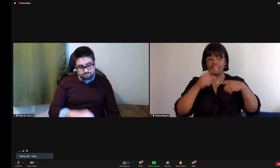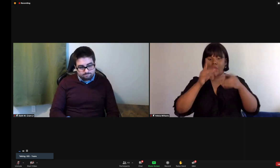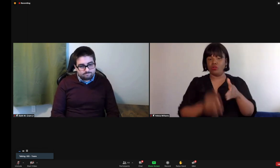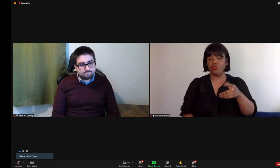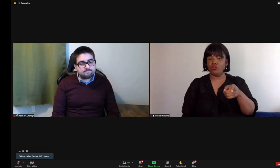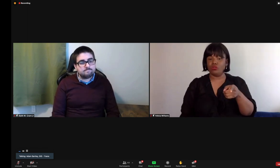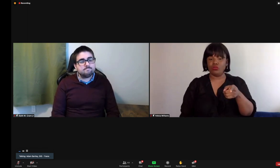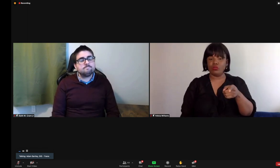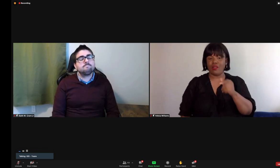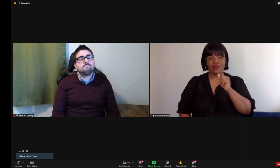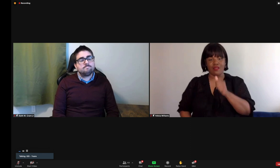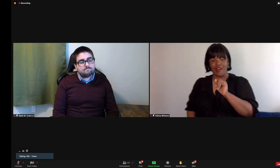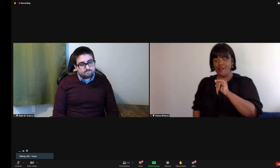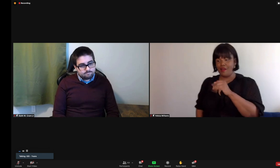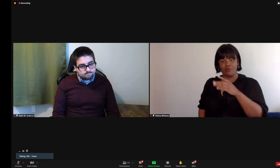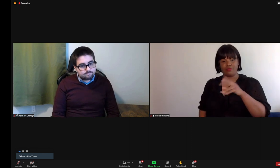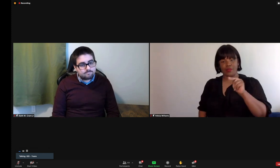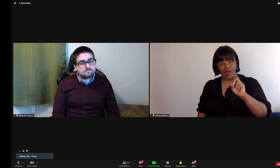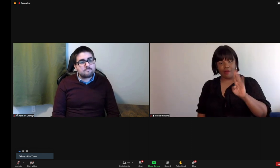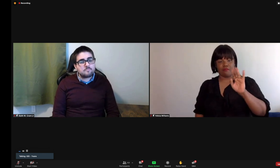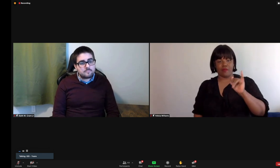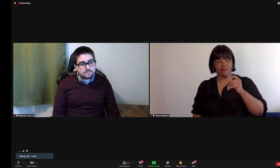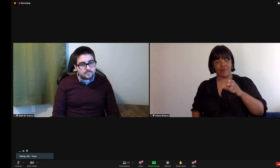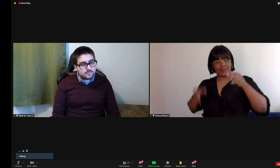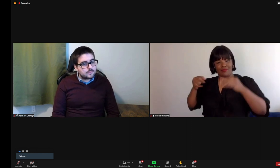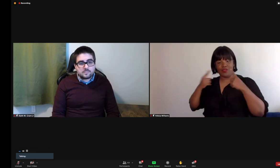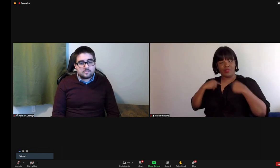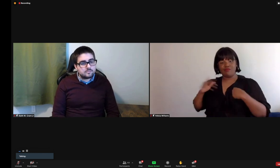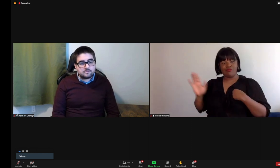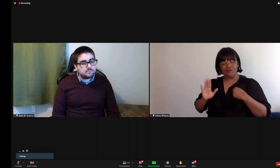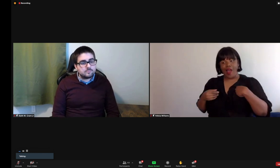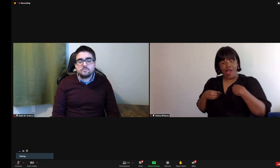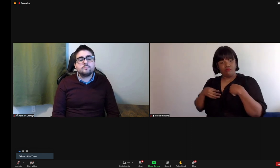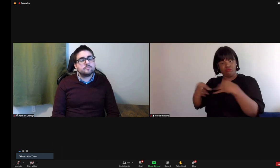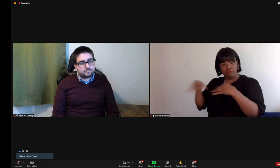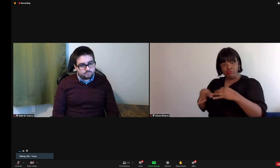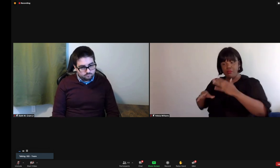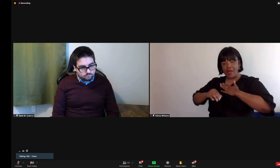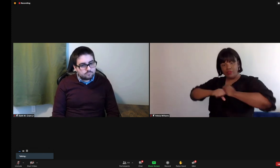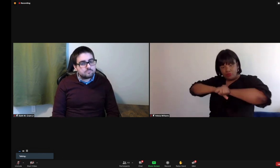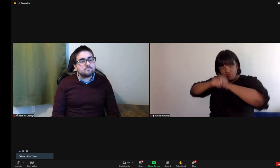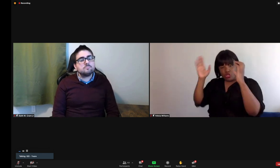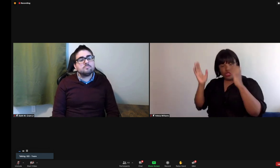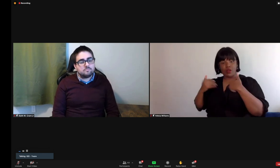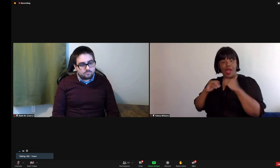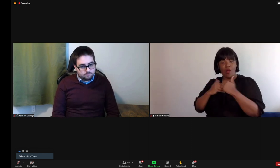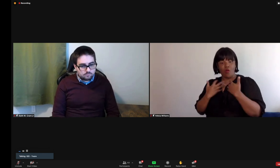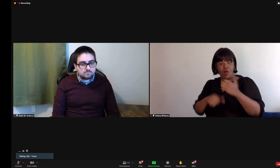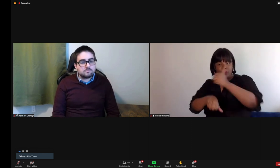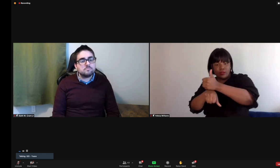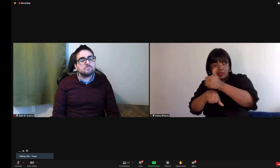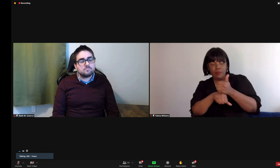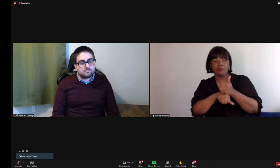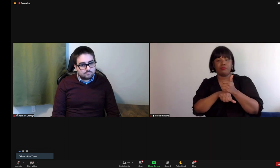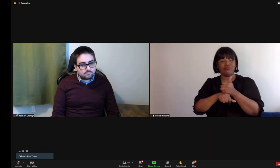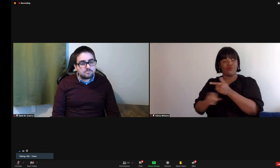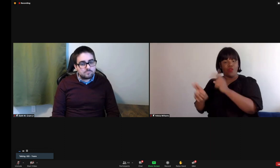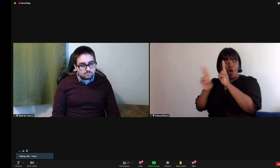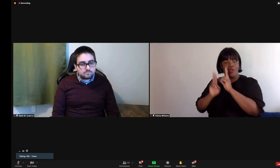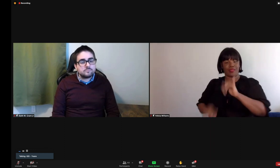being that this was a safe space, it was such that I was able to make certain artistic